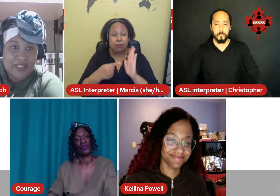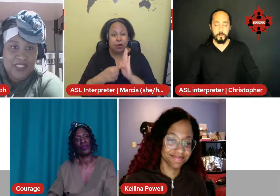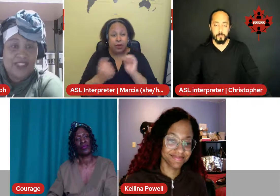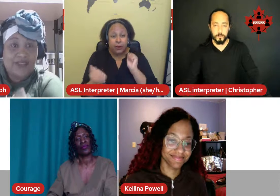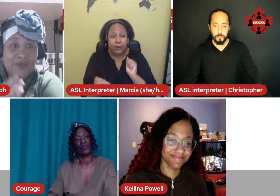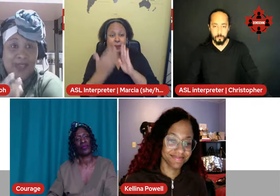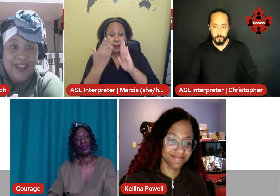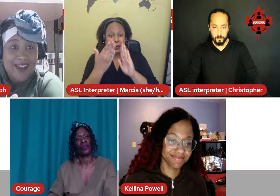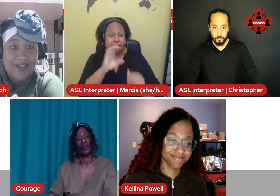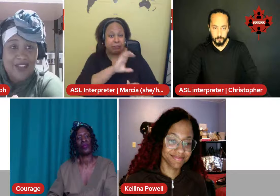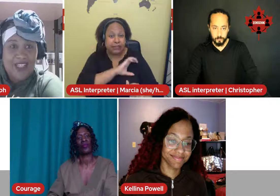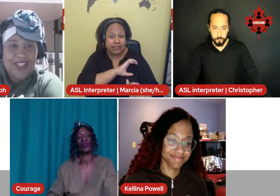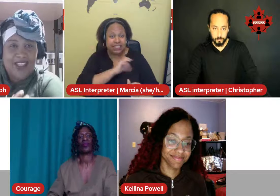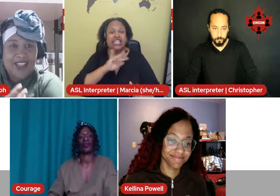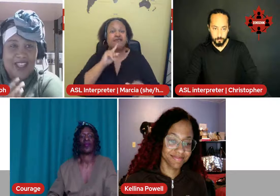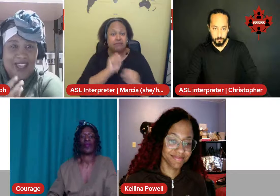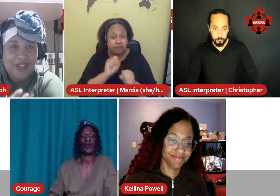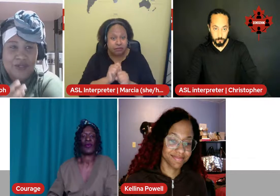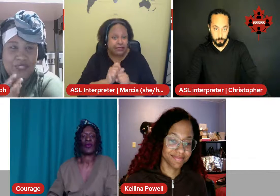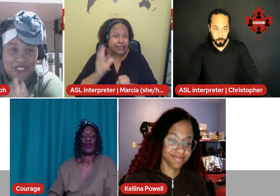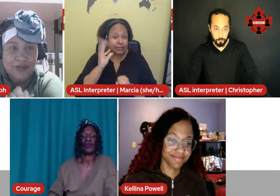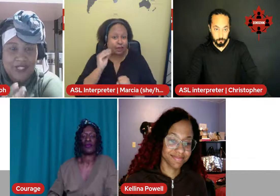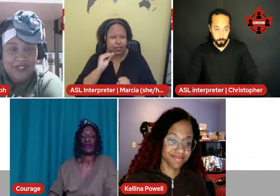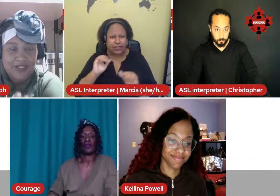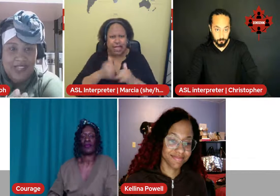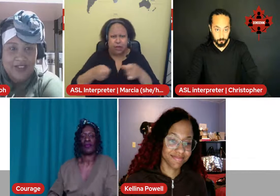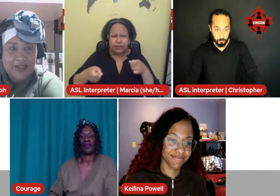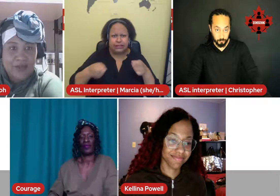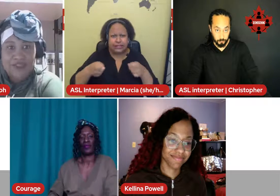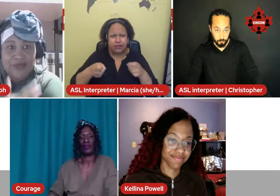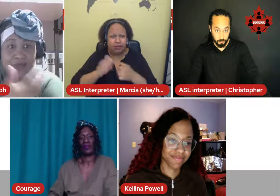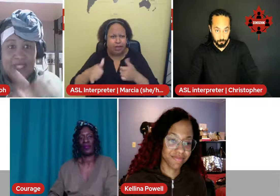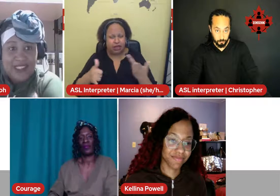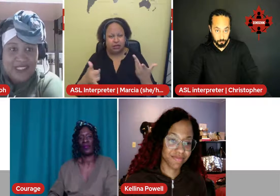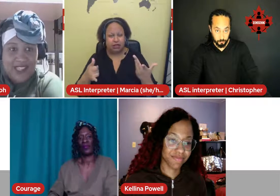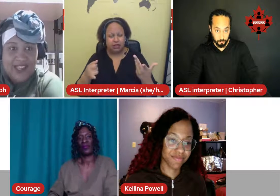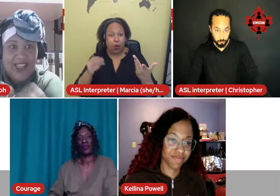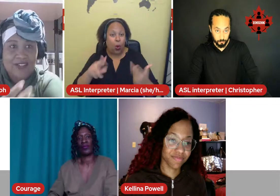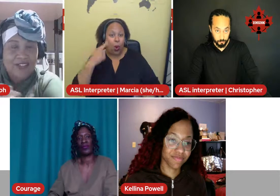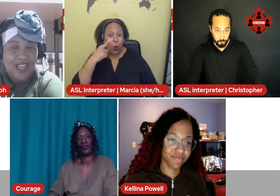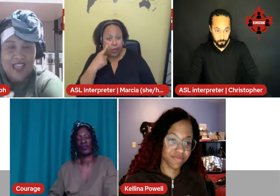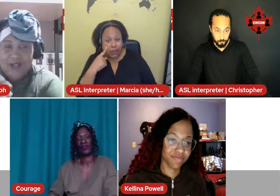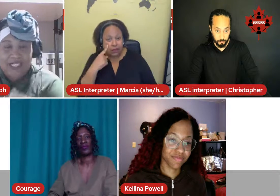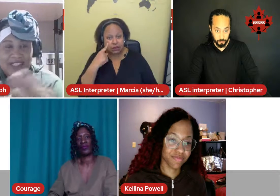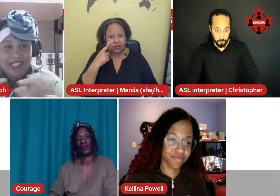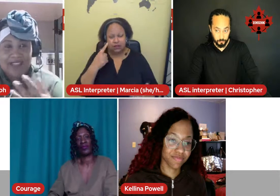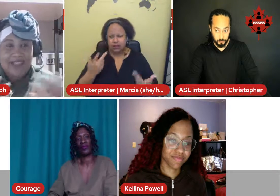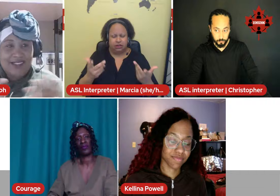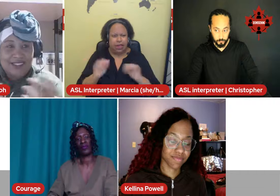police? And if you have, how do you deal with that? Or if you've witnessed that, how is that dealt?